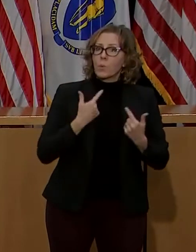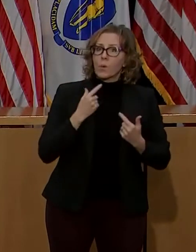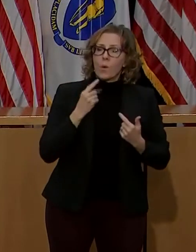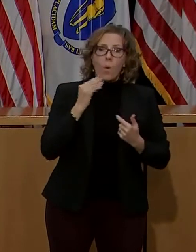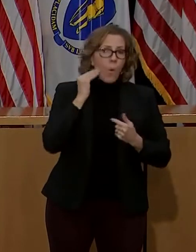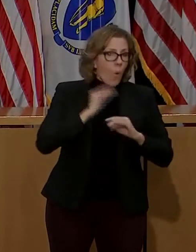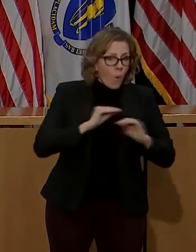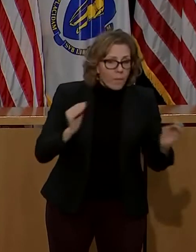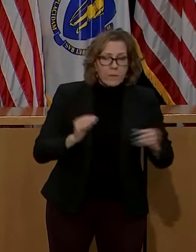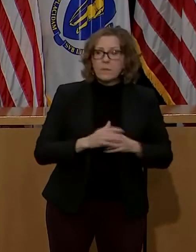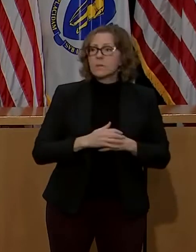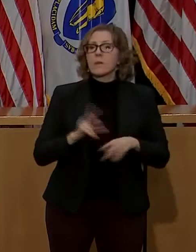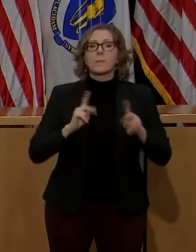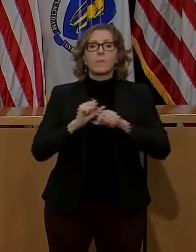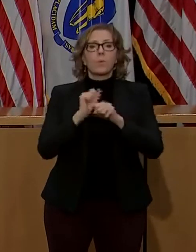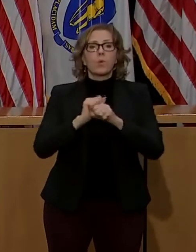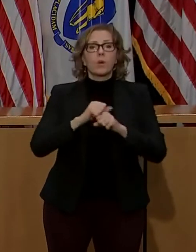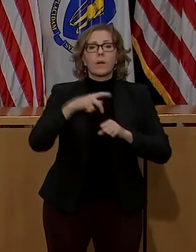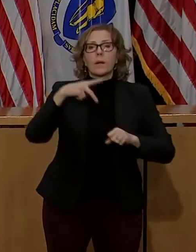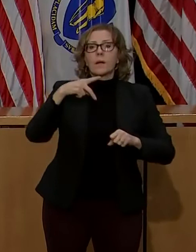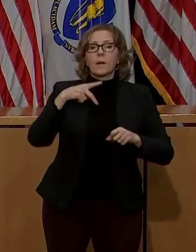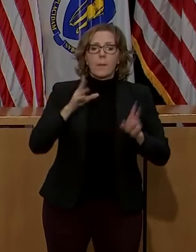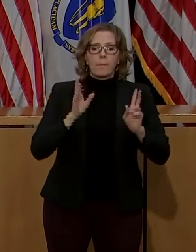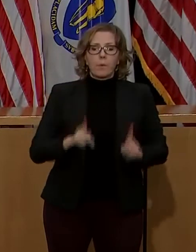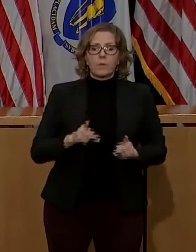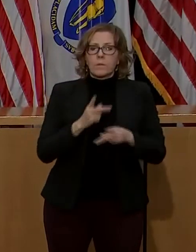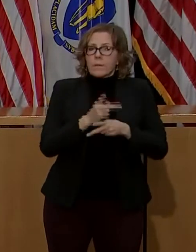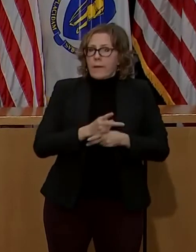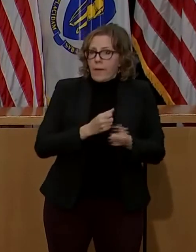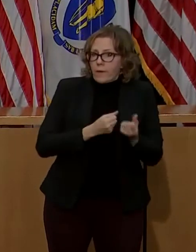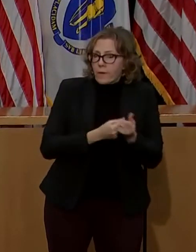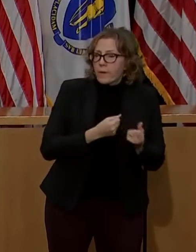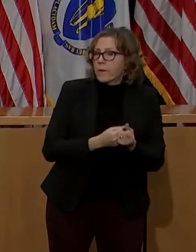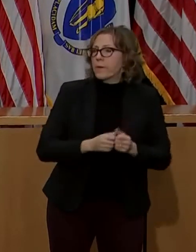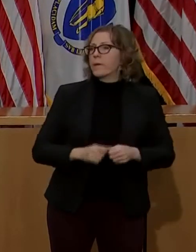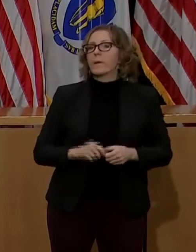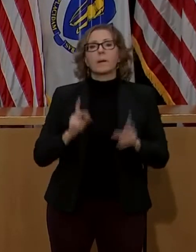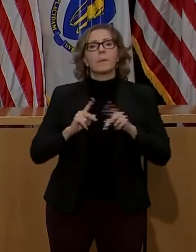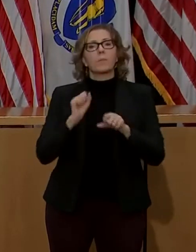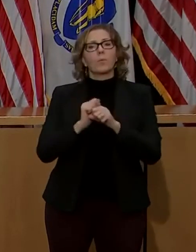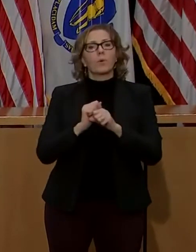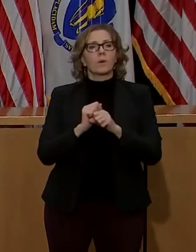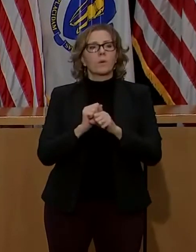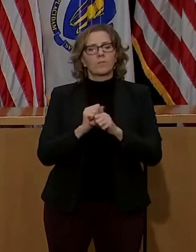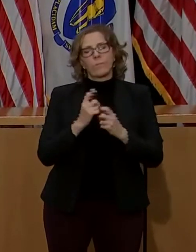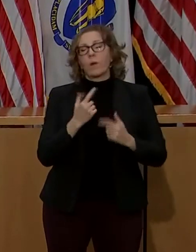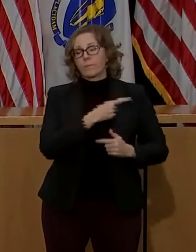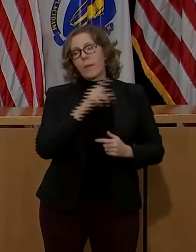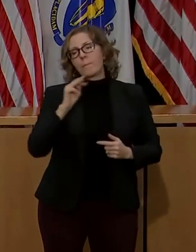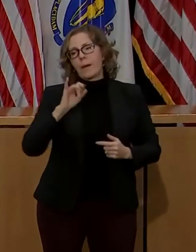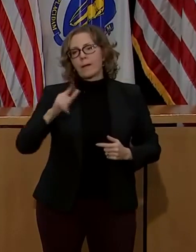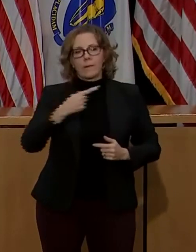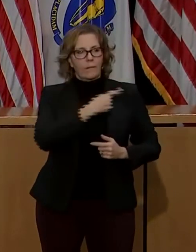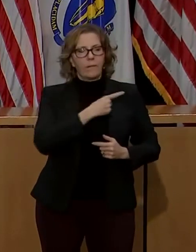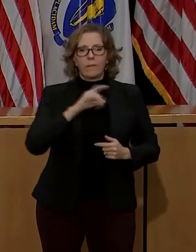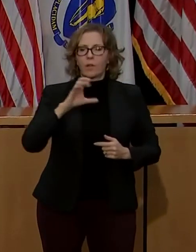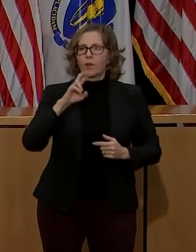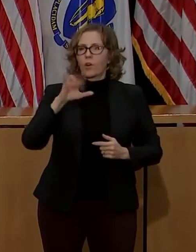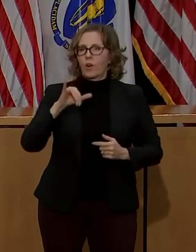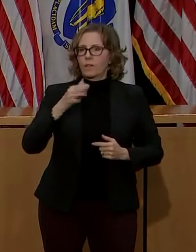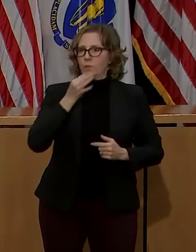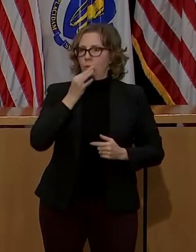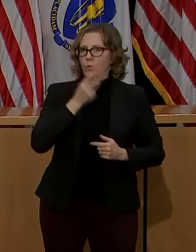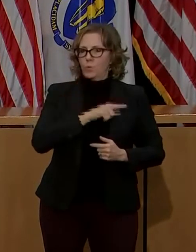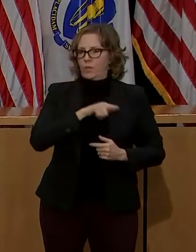personal care attendants, and the like. Michael Curry, president of the League of Community Health Centers, will have more to say about equity of the vaccine